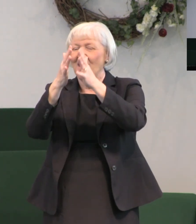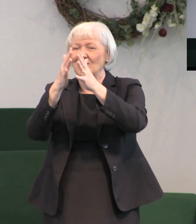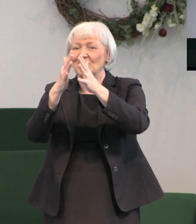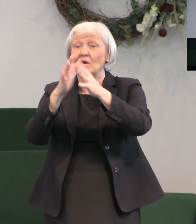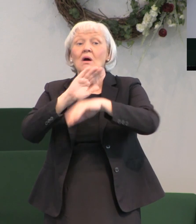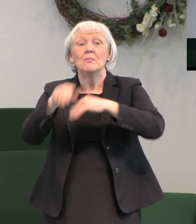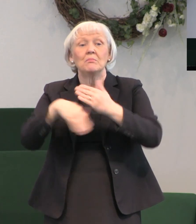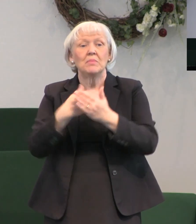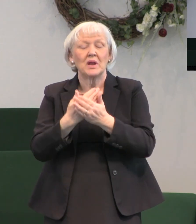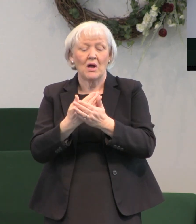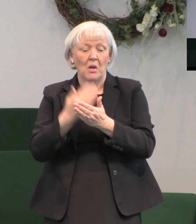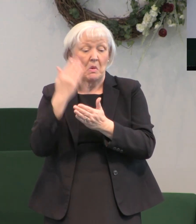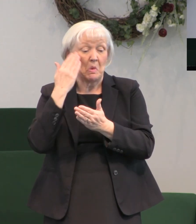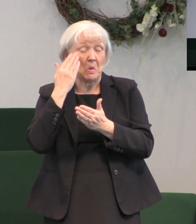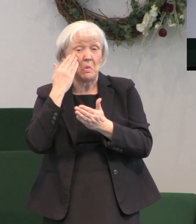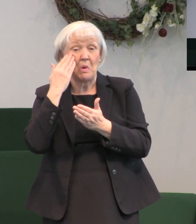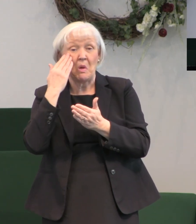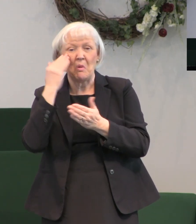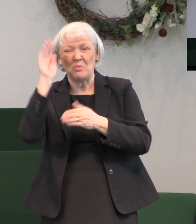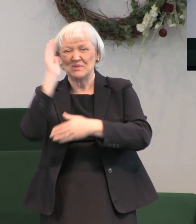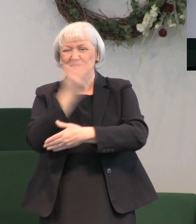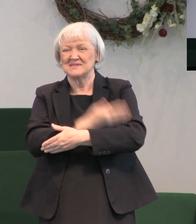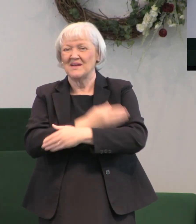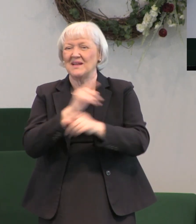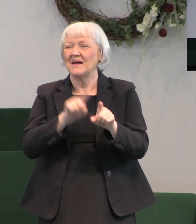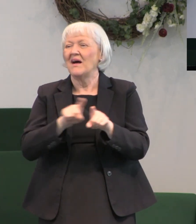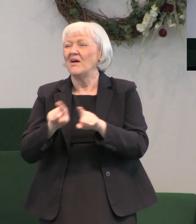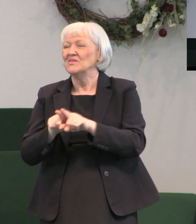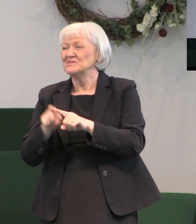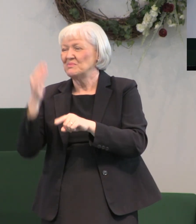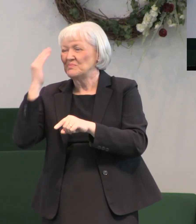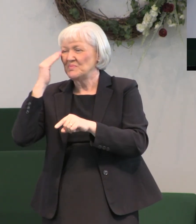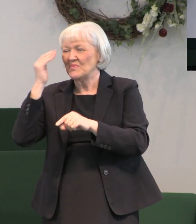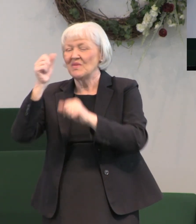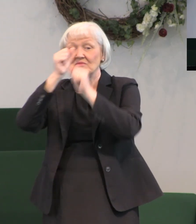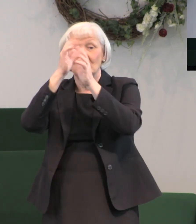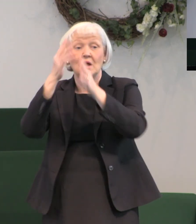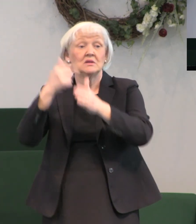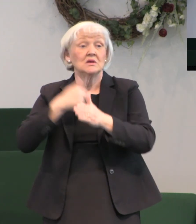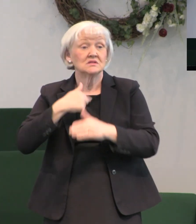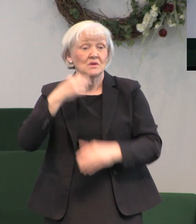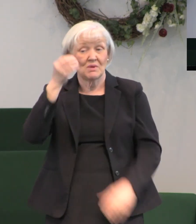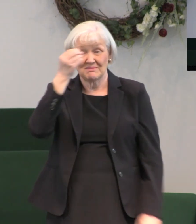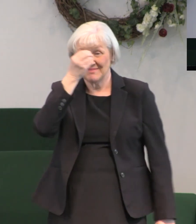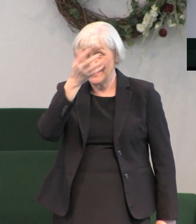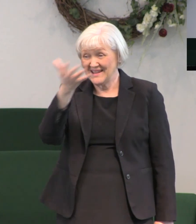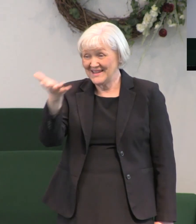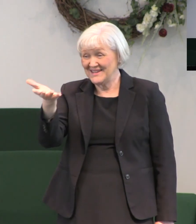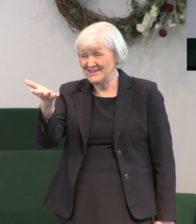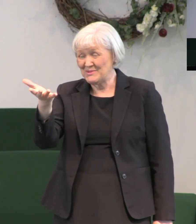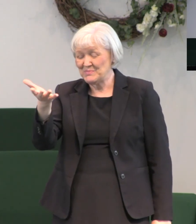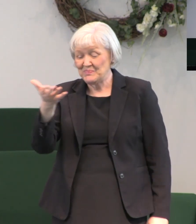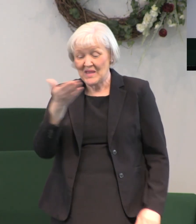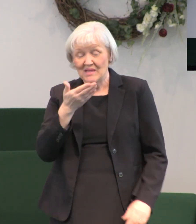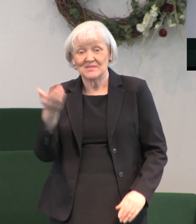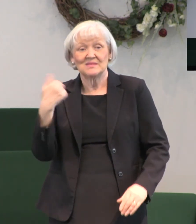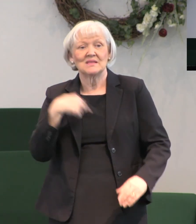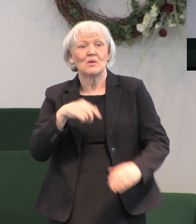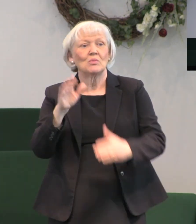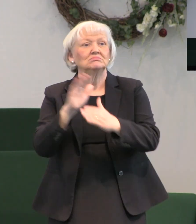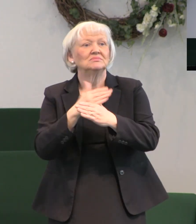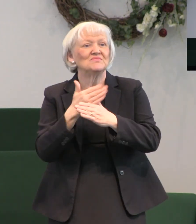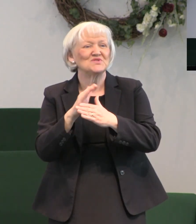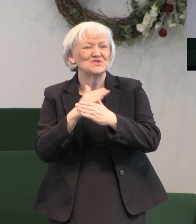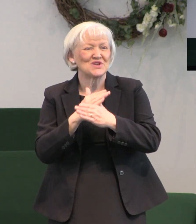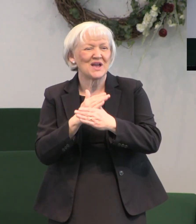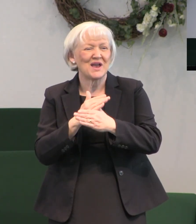son has the father also and so I would tell you today these things we shared with you